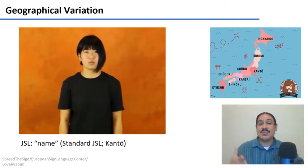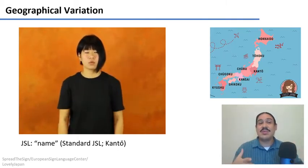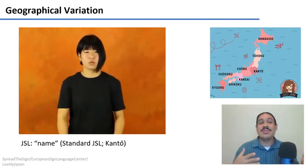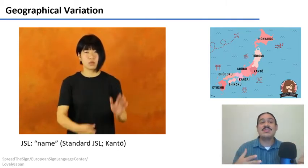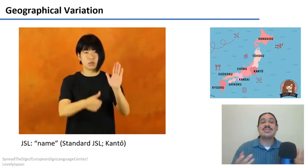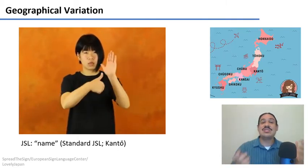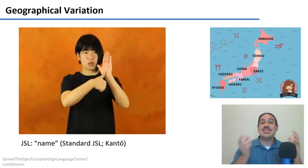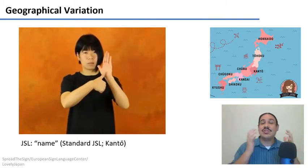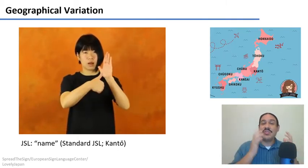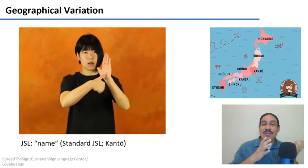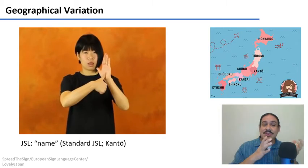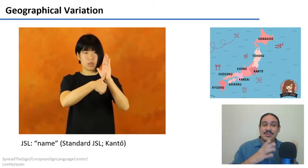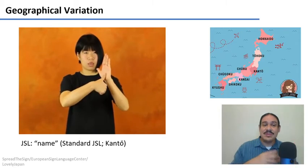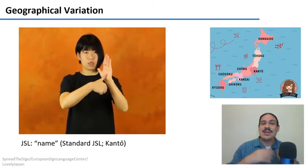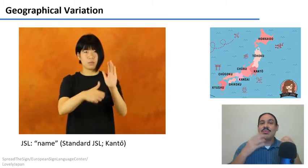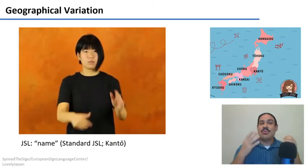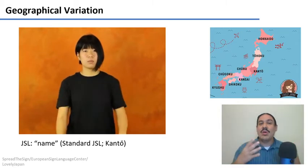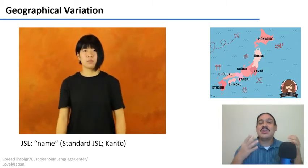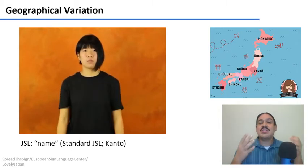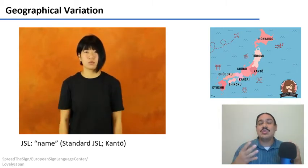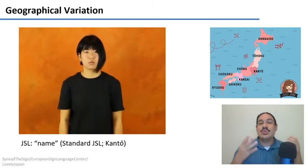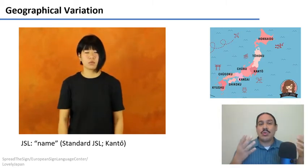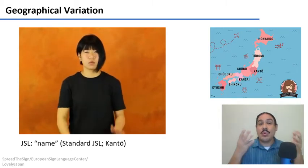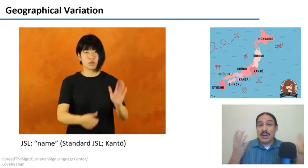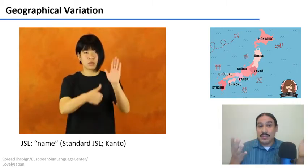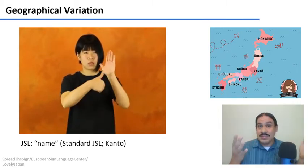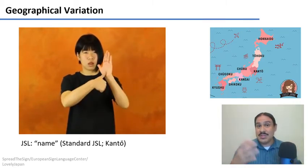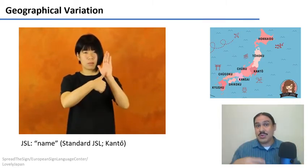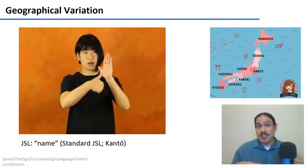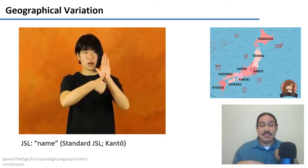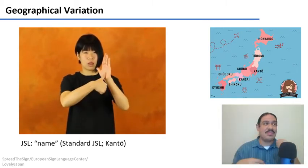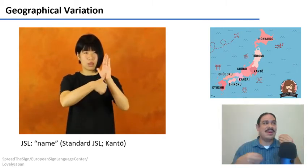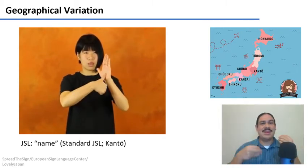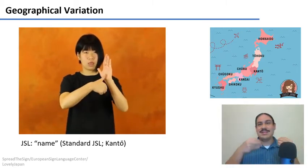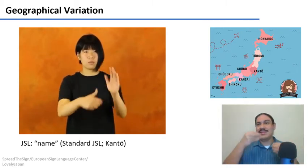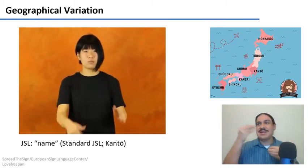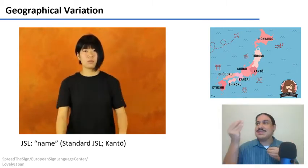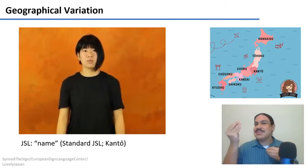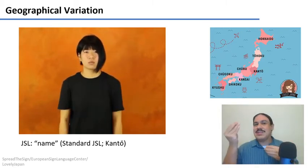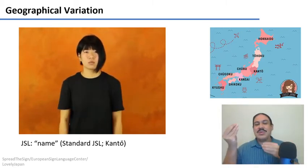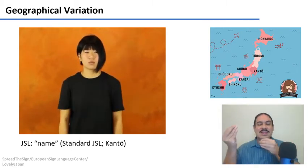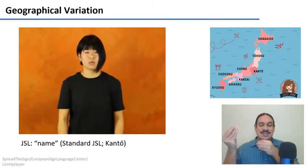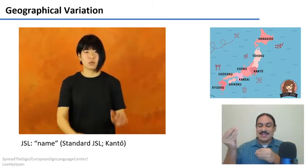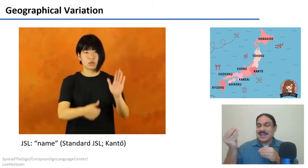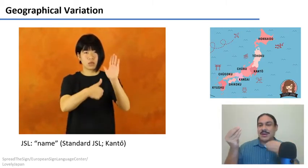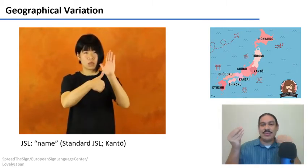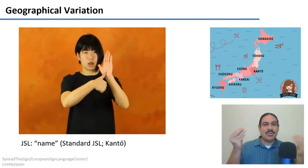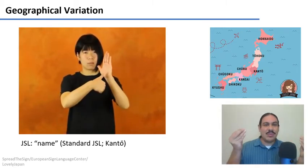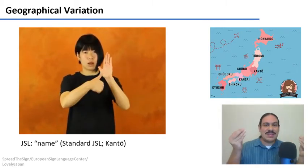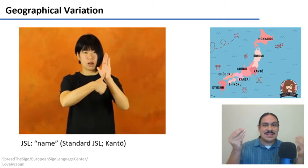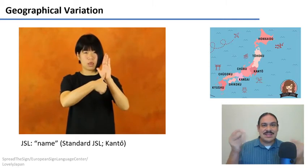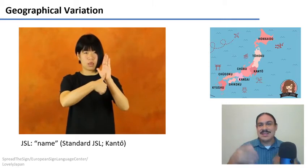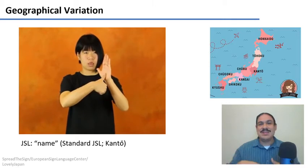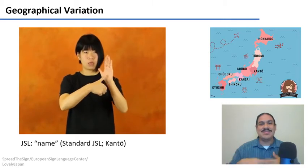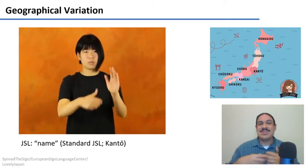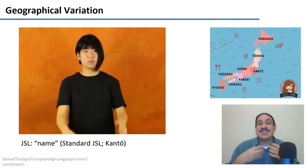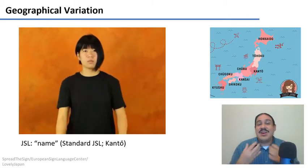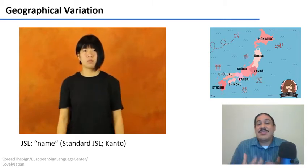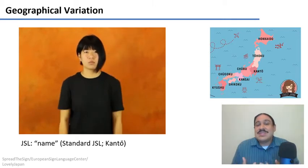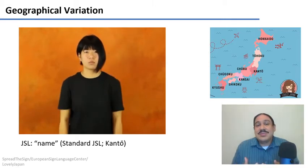one of them is geographical where did you grow up did you grow up in the east of the u.s the south the west this obviously also